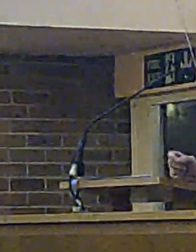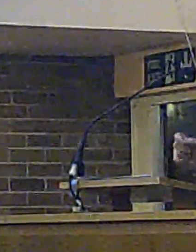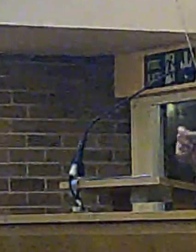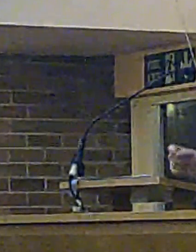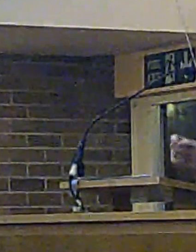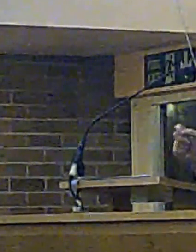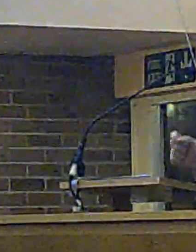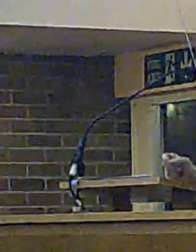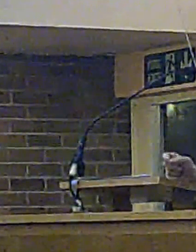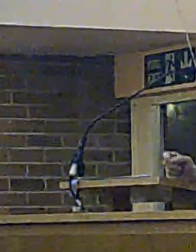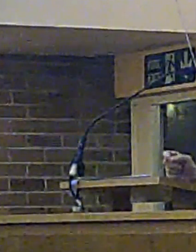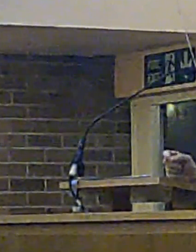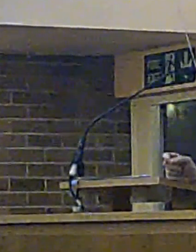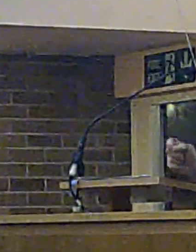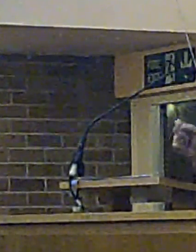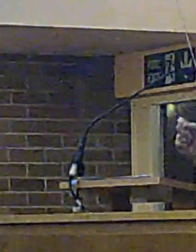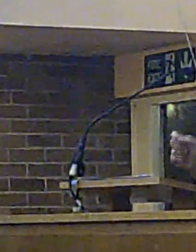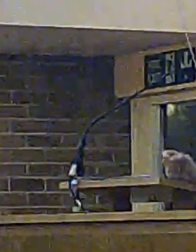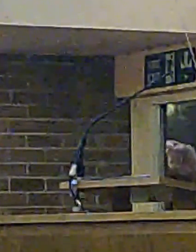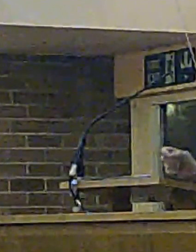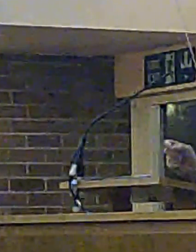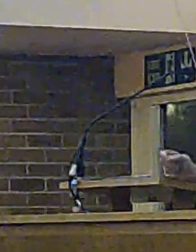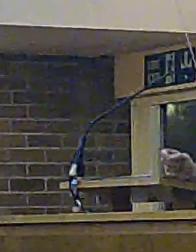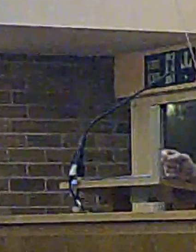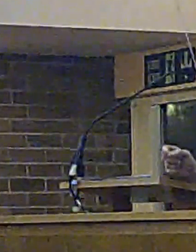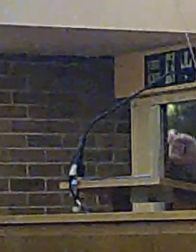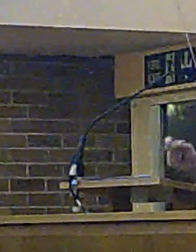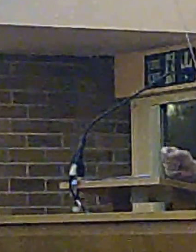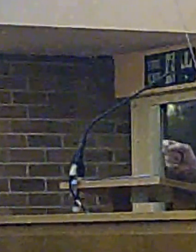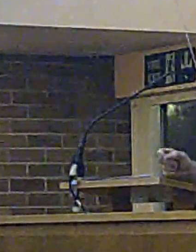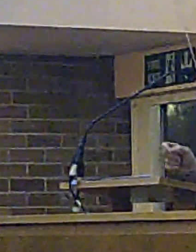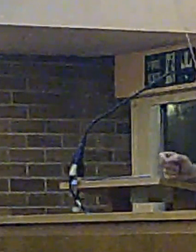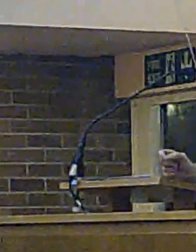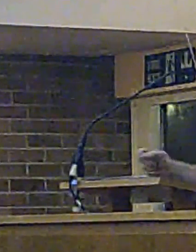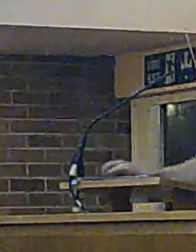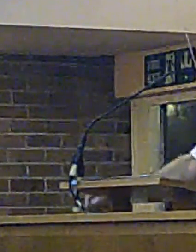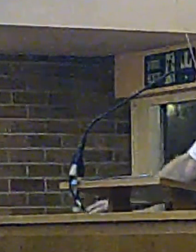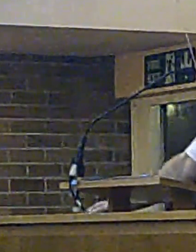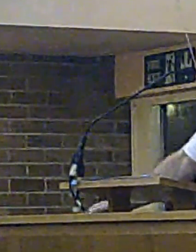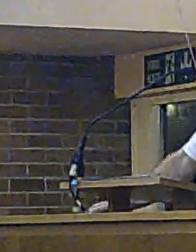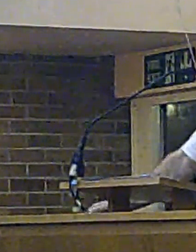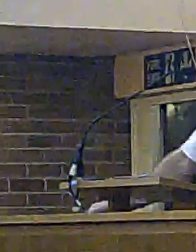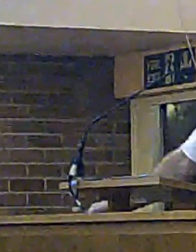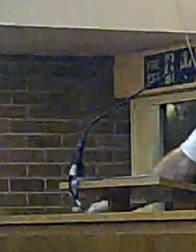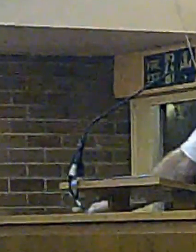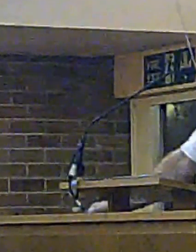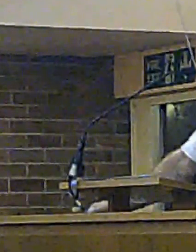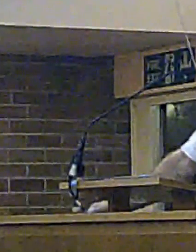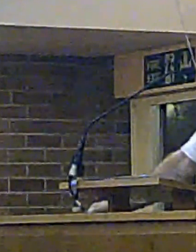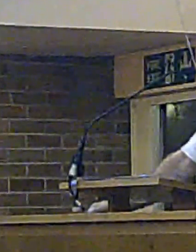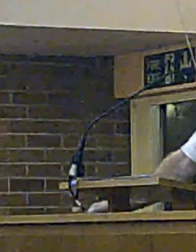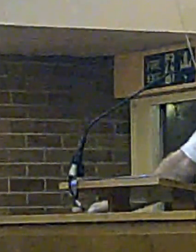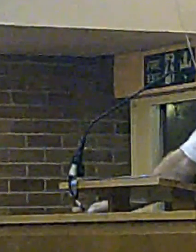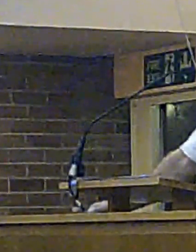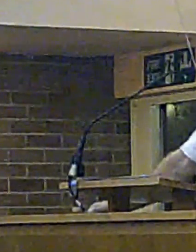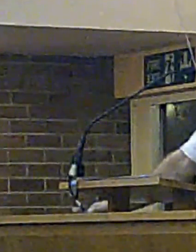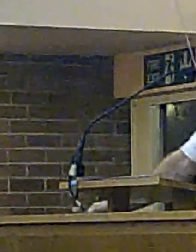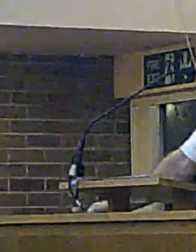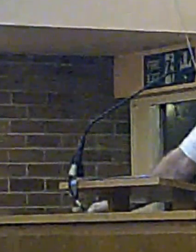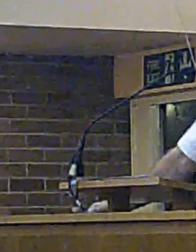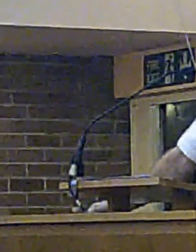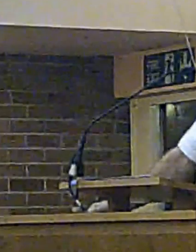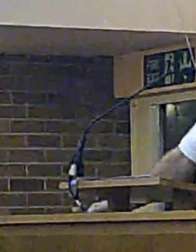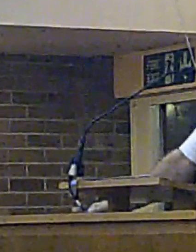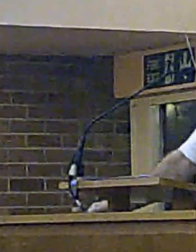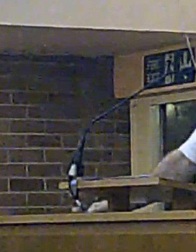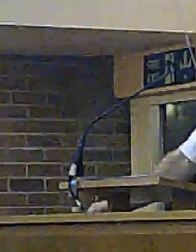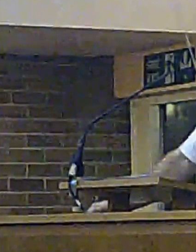same, to account for the delivery of Fire and Rescue Services, in this instance across Merseyside.